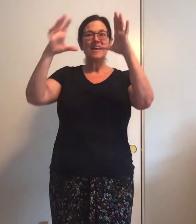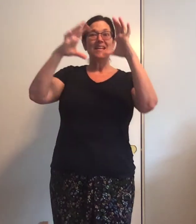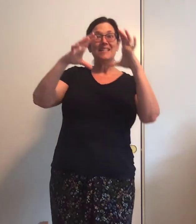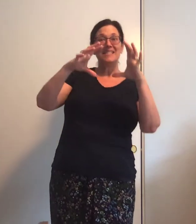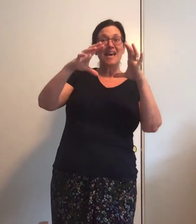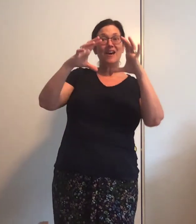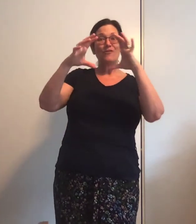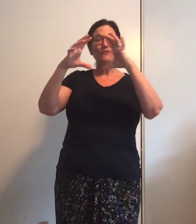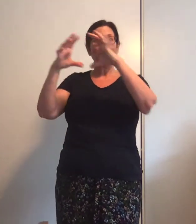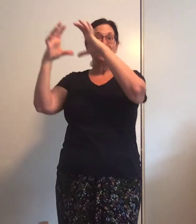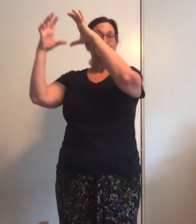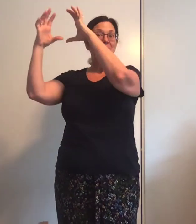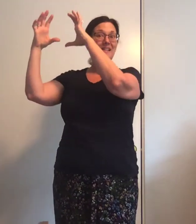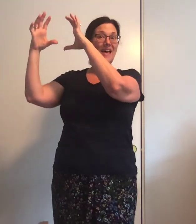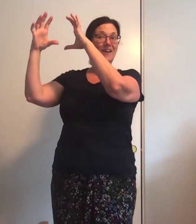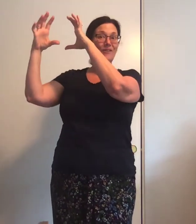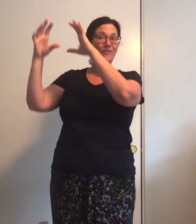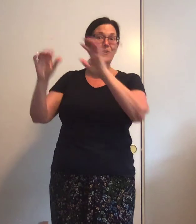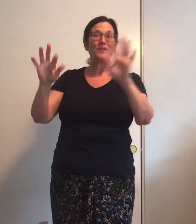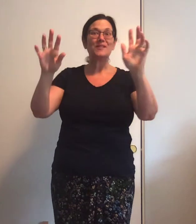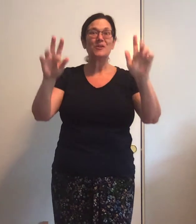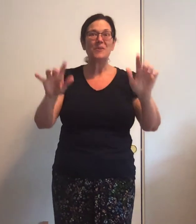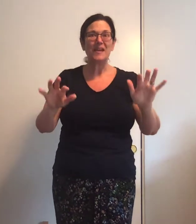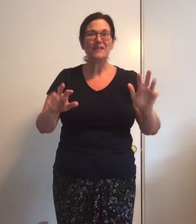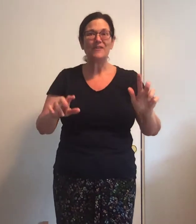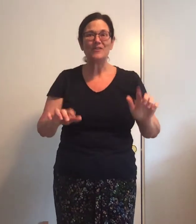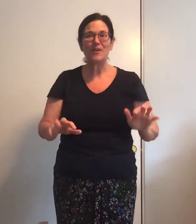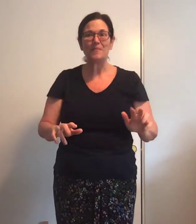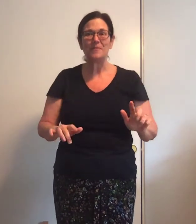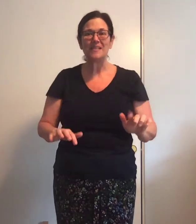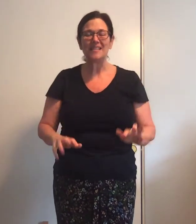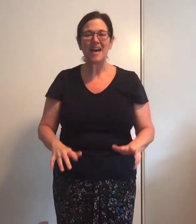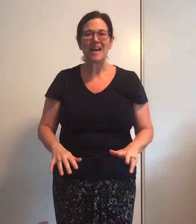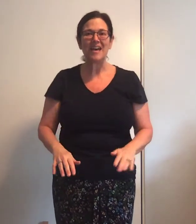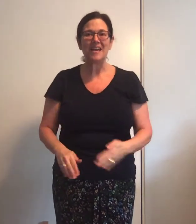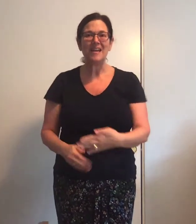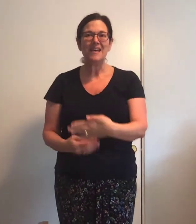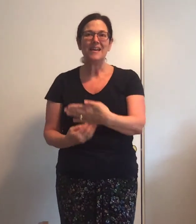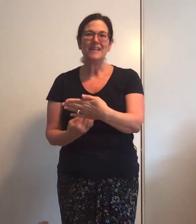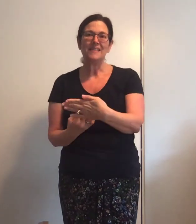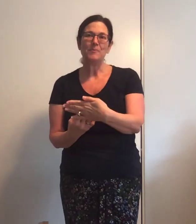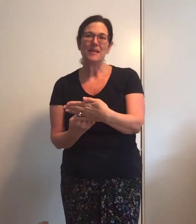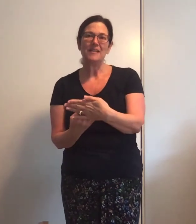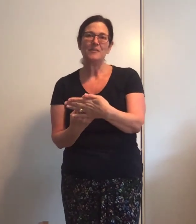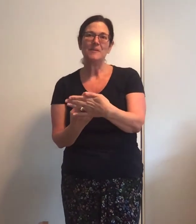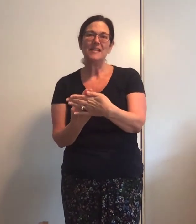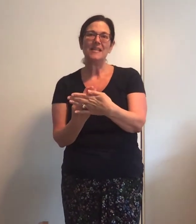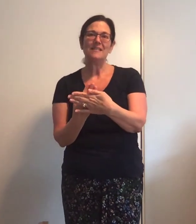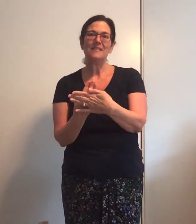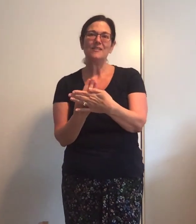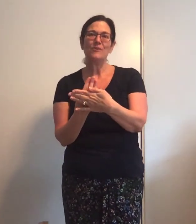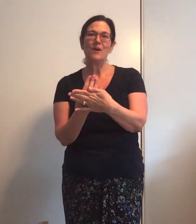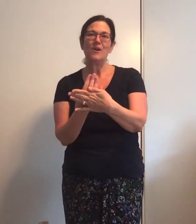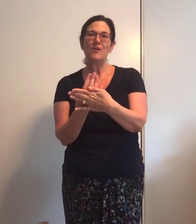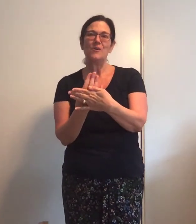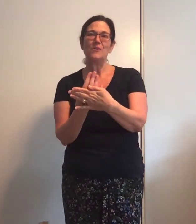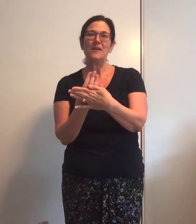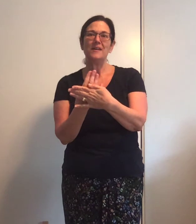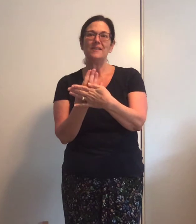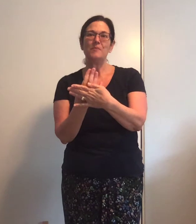Down from a cloud of course the rain falls from the sky. The plant begins to grow. The